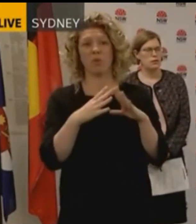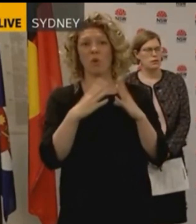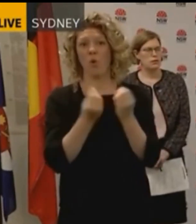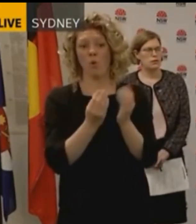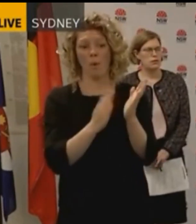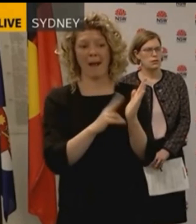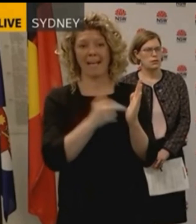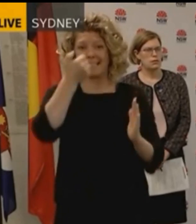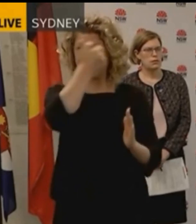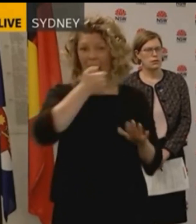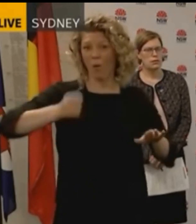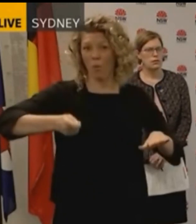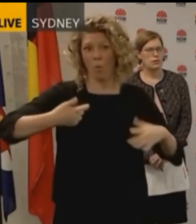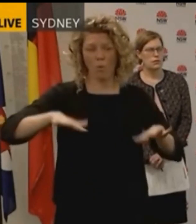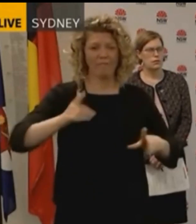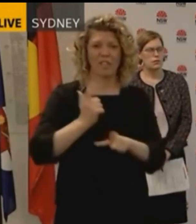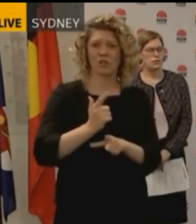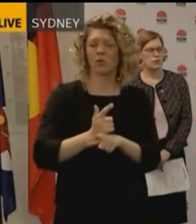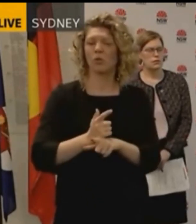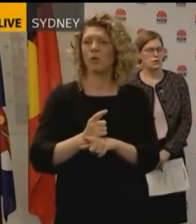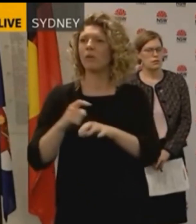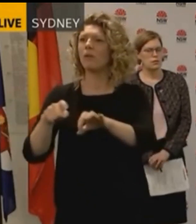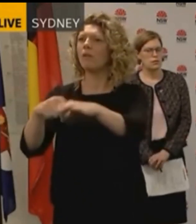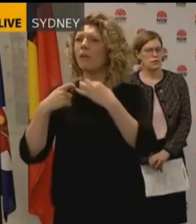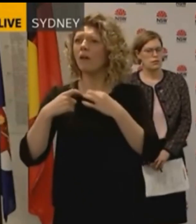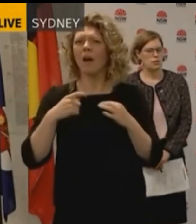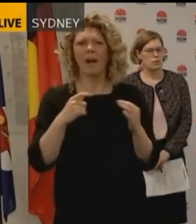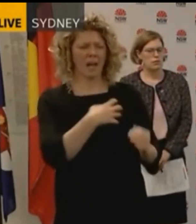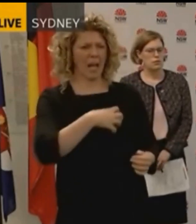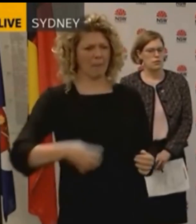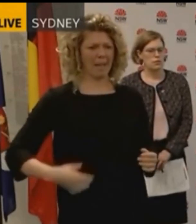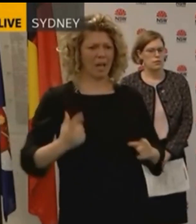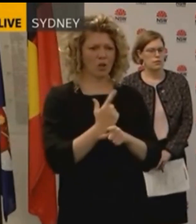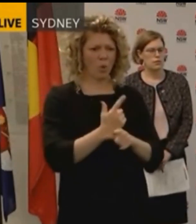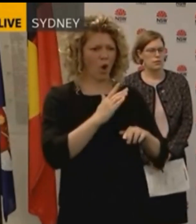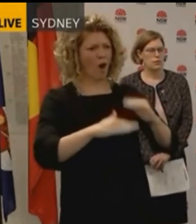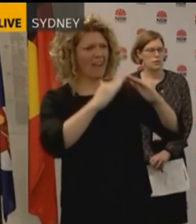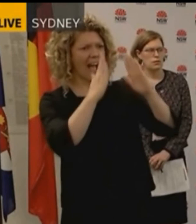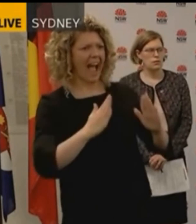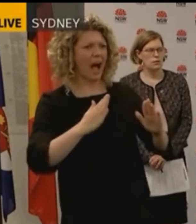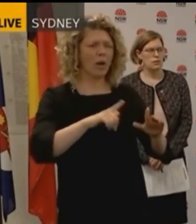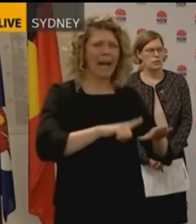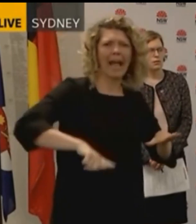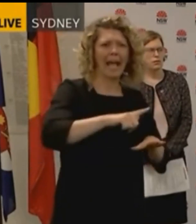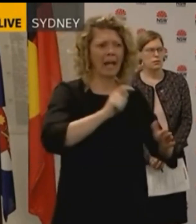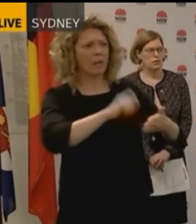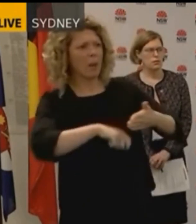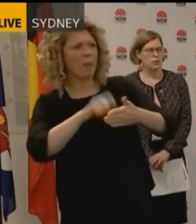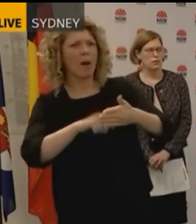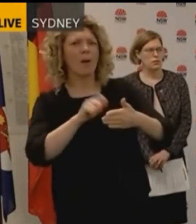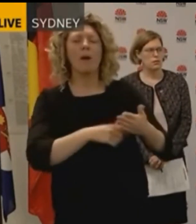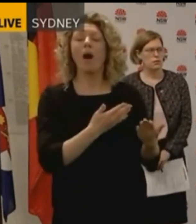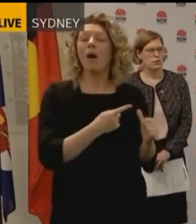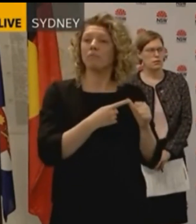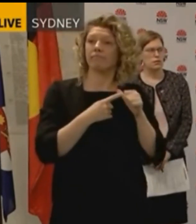over the course of six hours on Monday. Do you still think it's okay for MPs to lobby for land deals while they're in the parliament? Look, I've always said that I am more than happy to